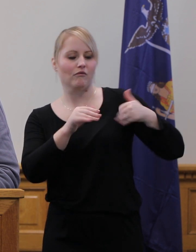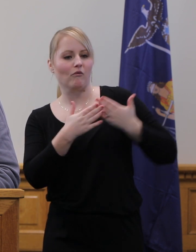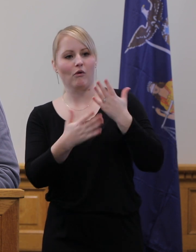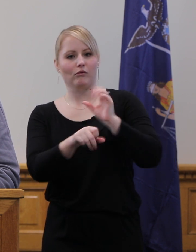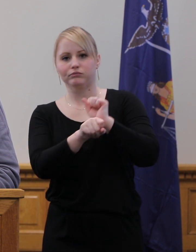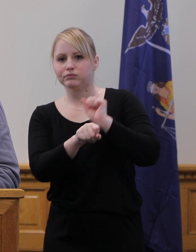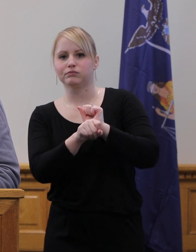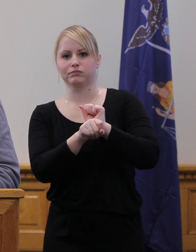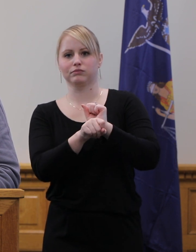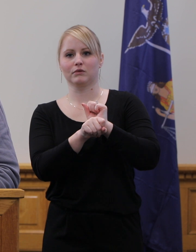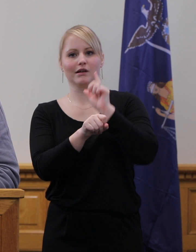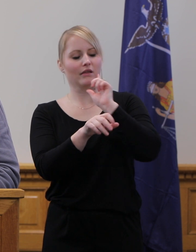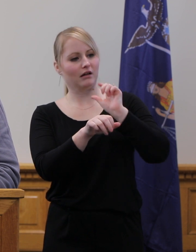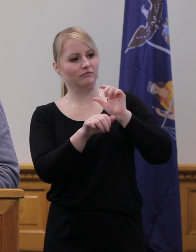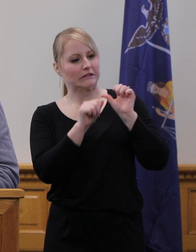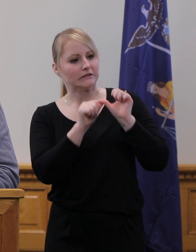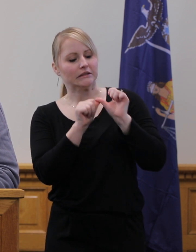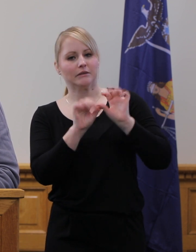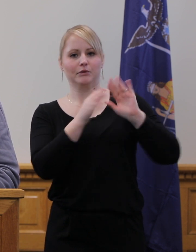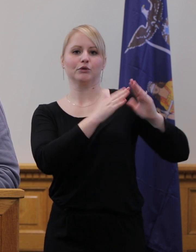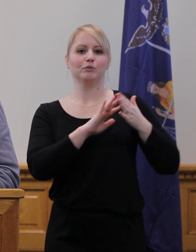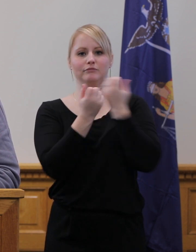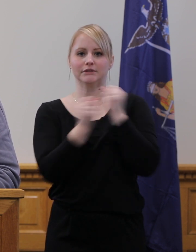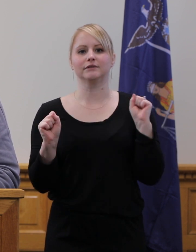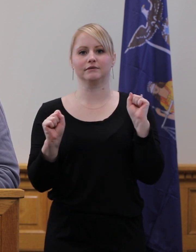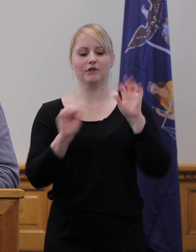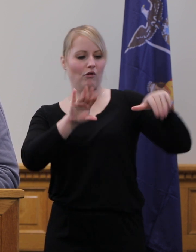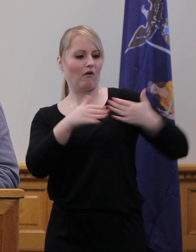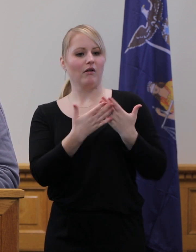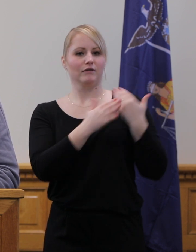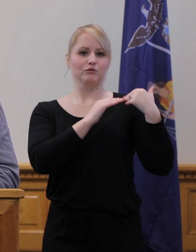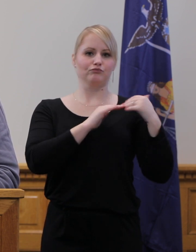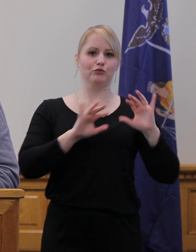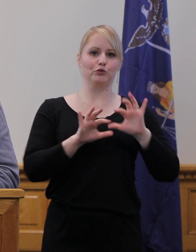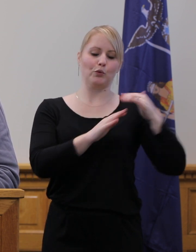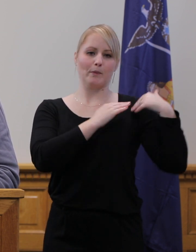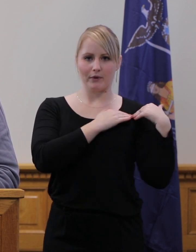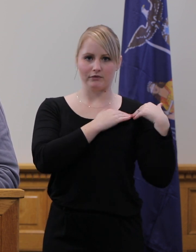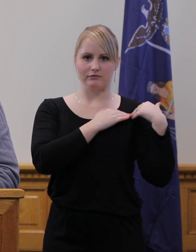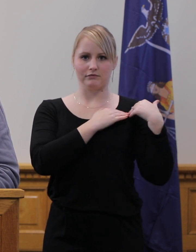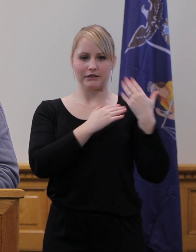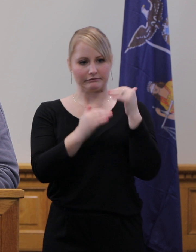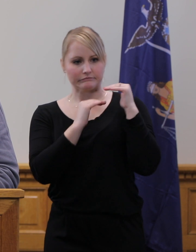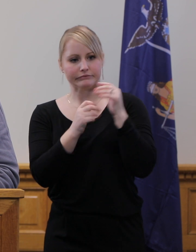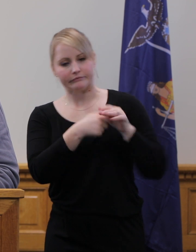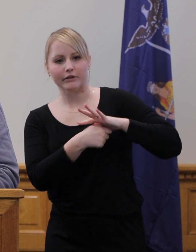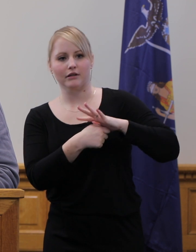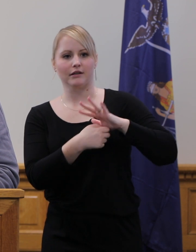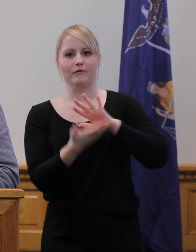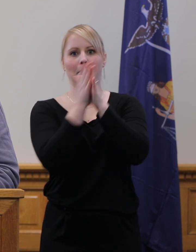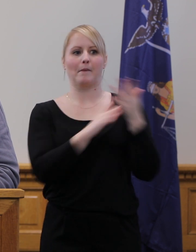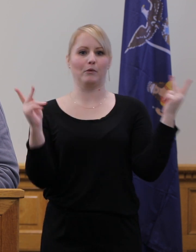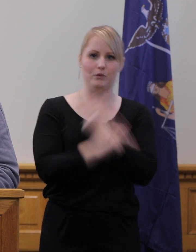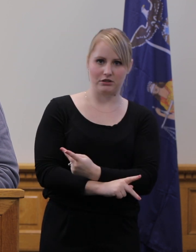months. All of us working together can help prevent the pandemic from becoming dramatically worse. Please keep yourself